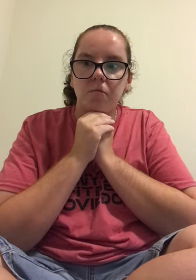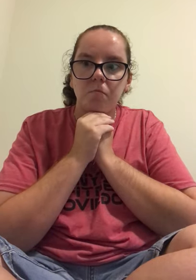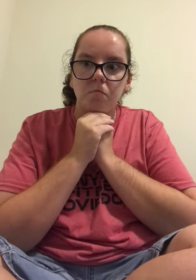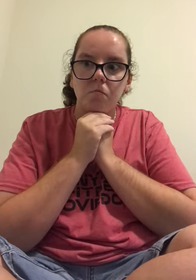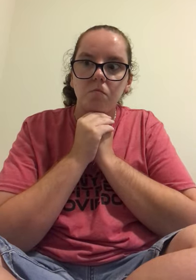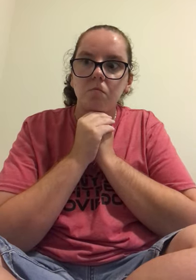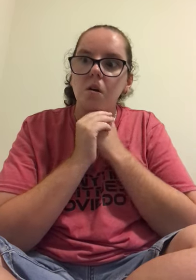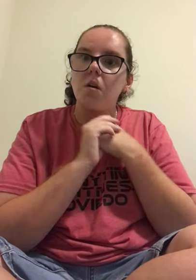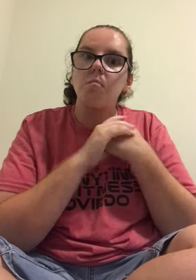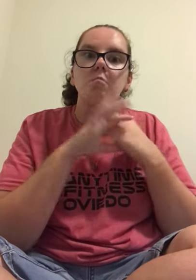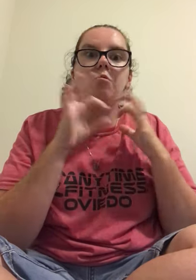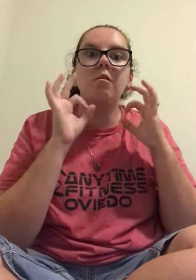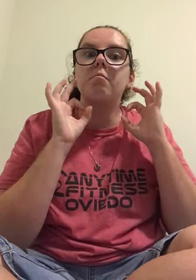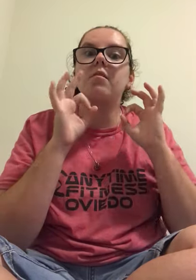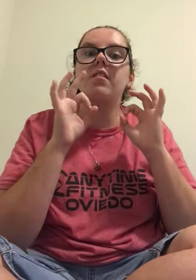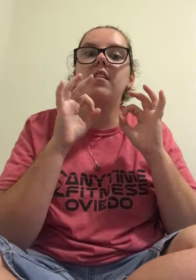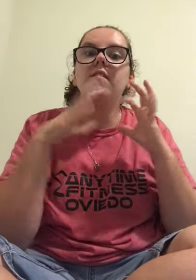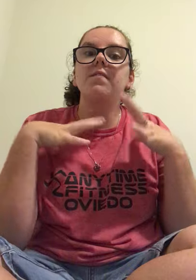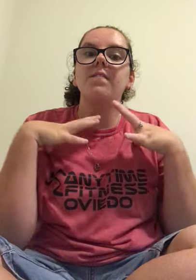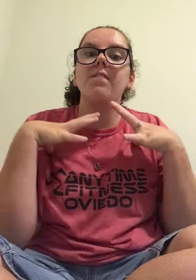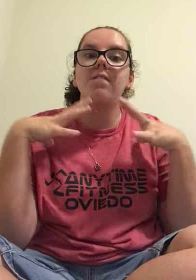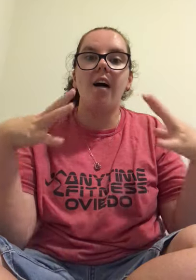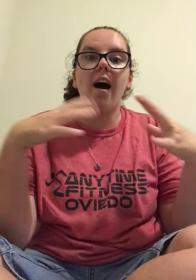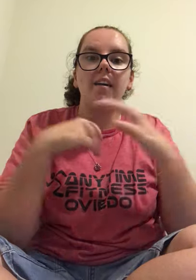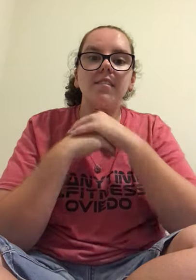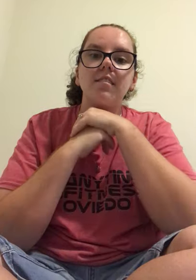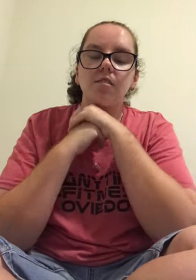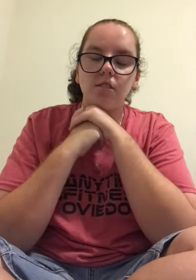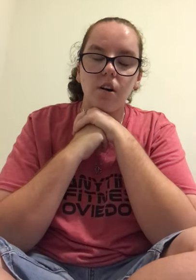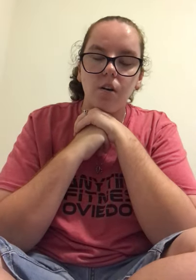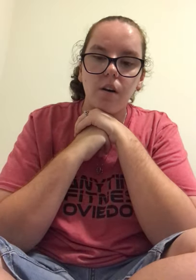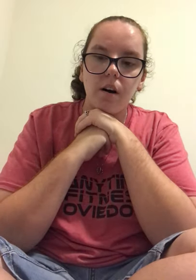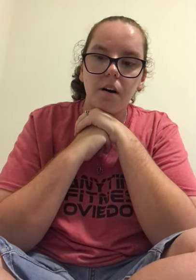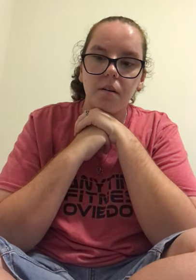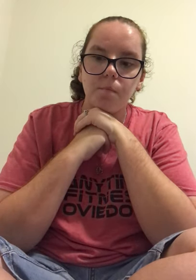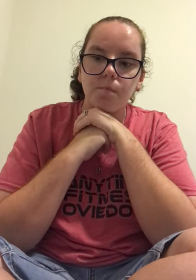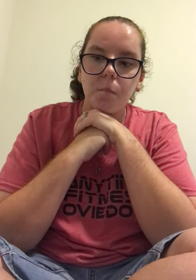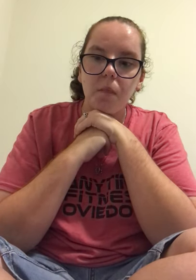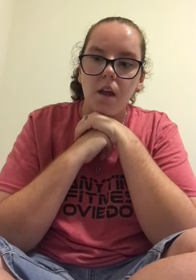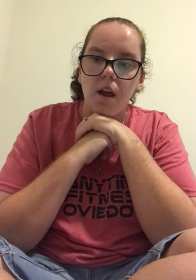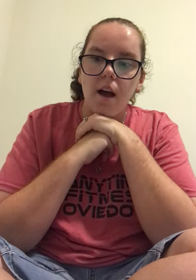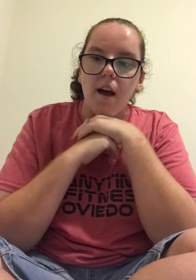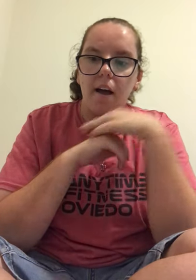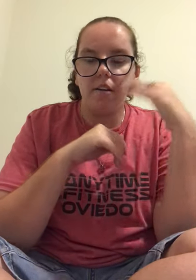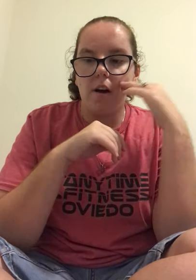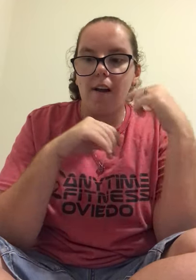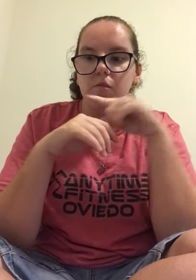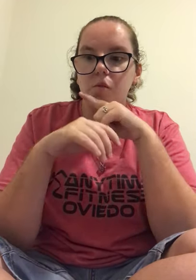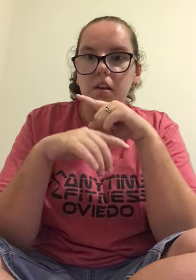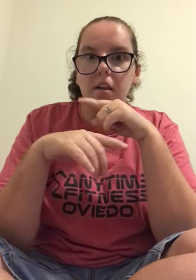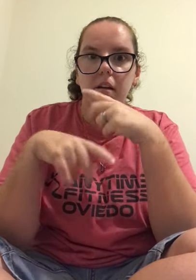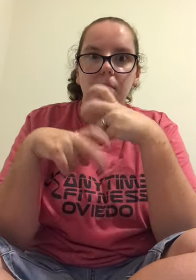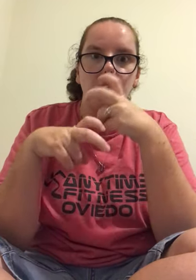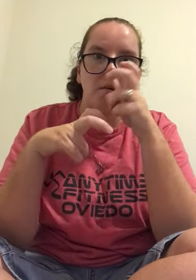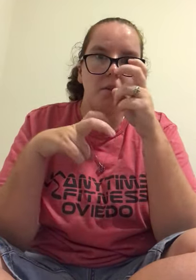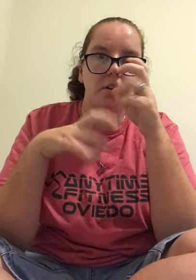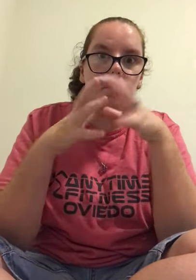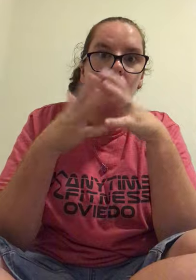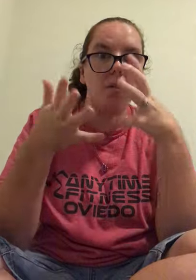doing perfectly fine so um I know I haven't really like been uploading a whole